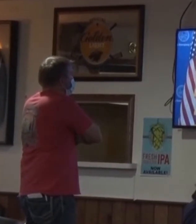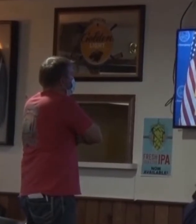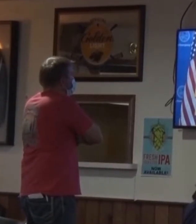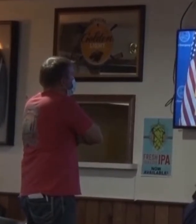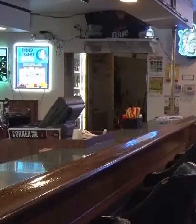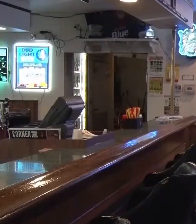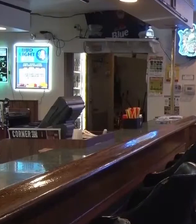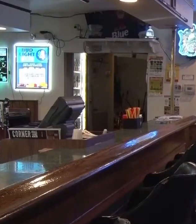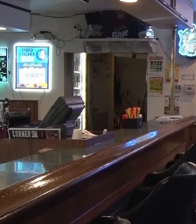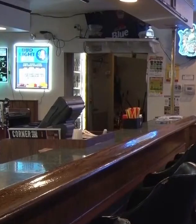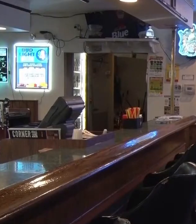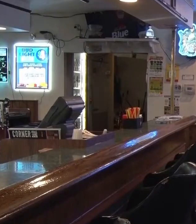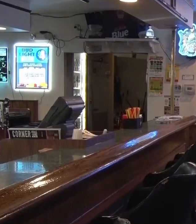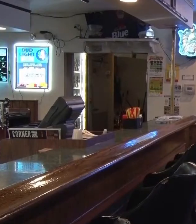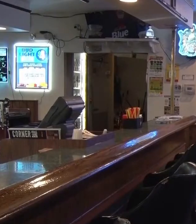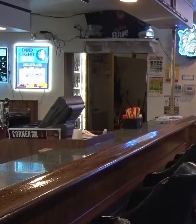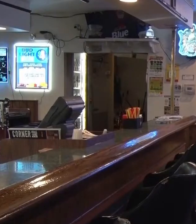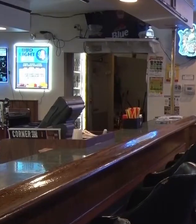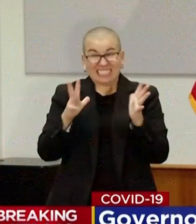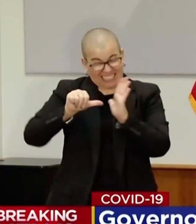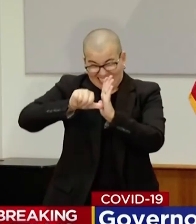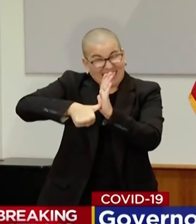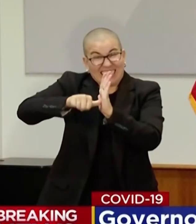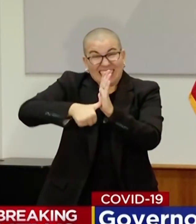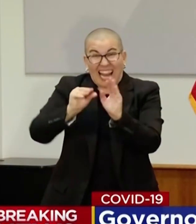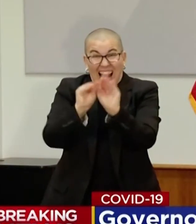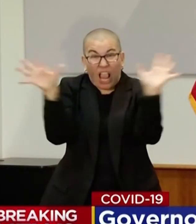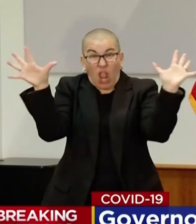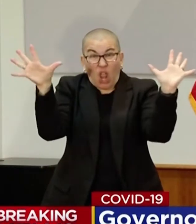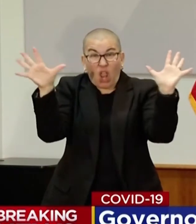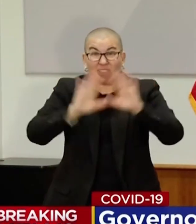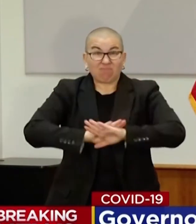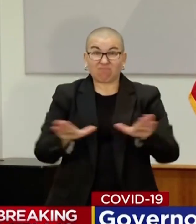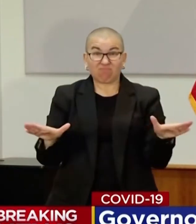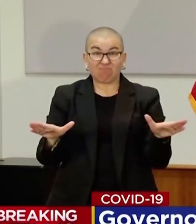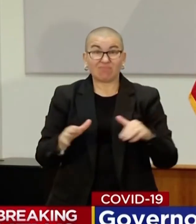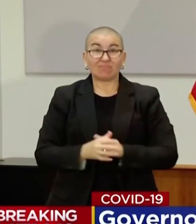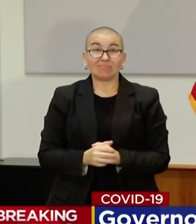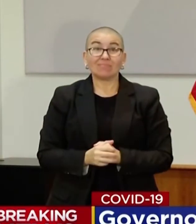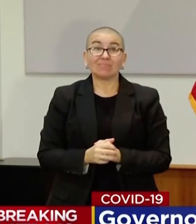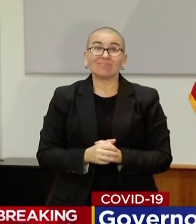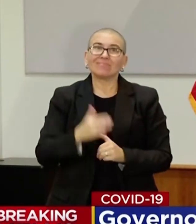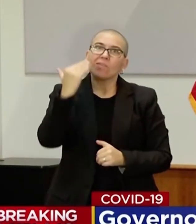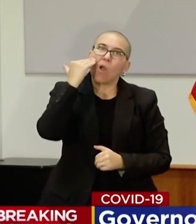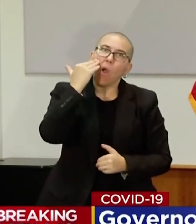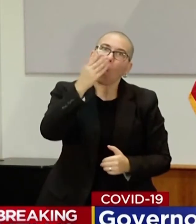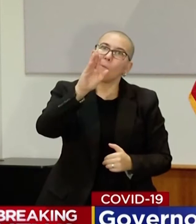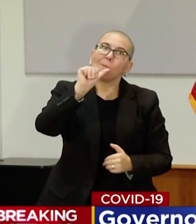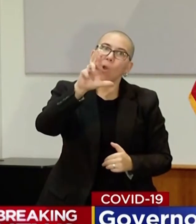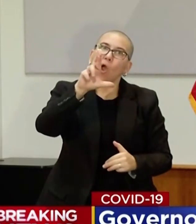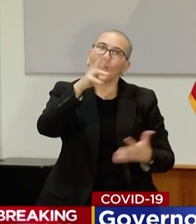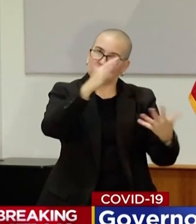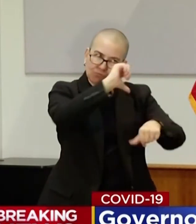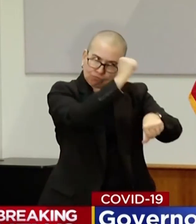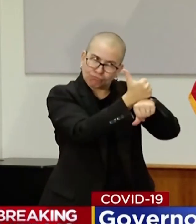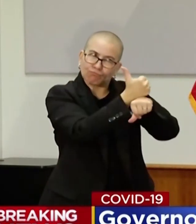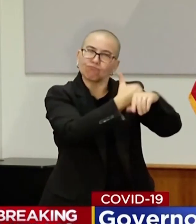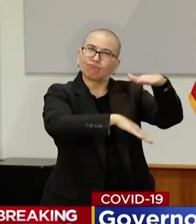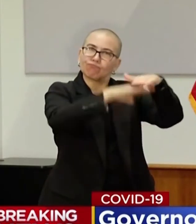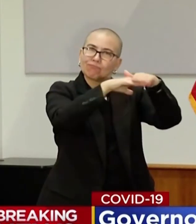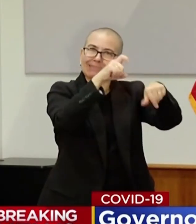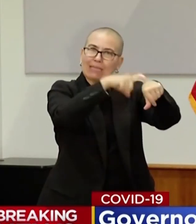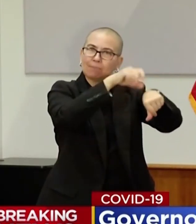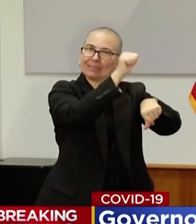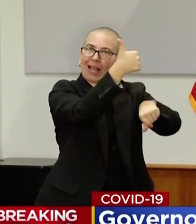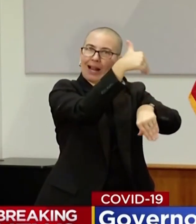prepared for more restrictions to come. We made the moves on bars. I think as we speak right now, and I have been